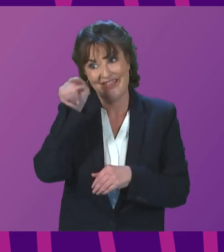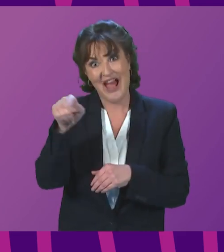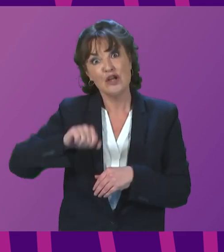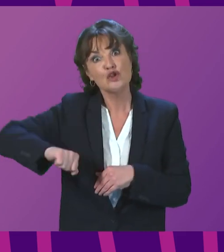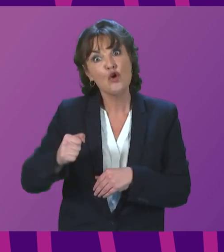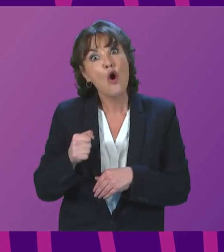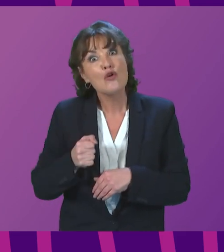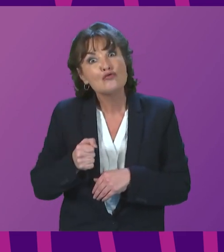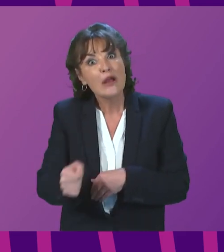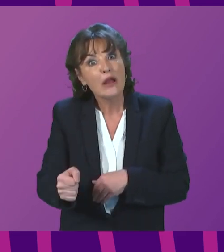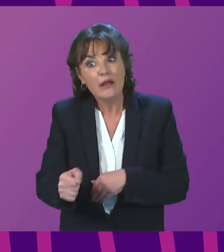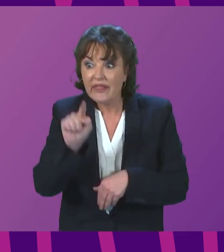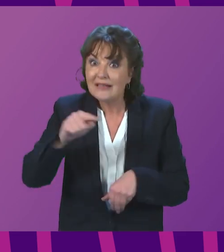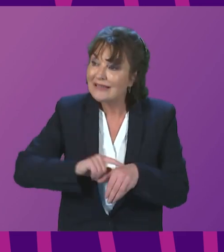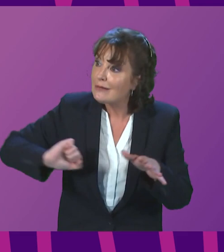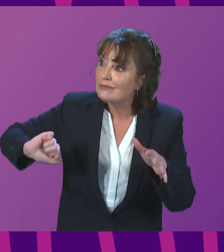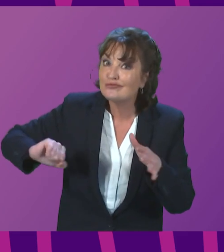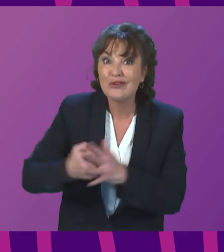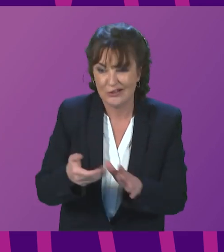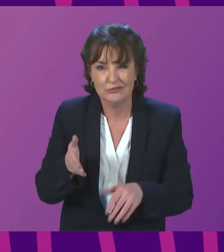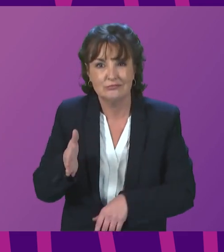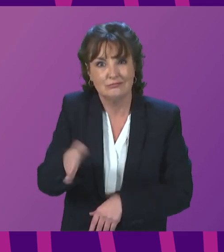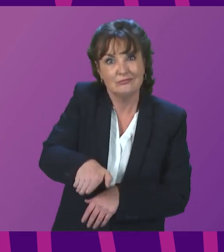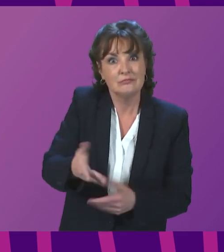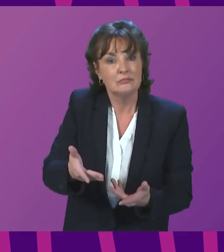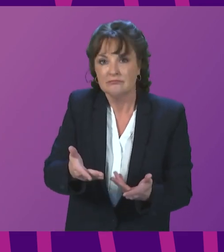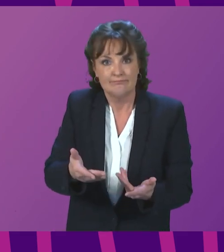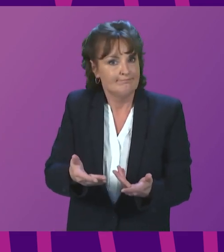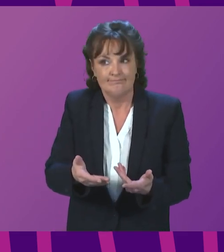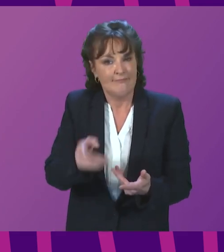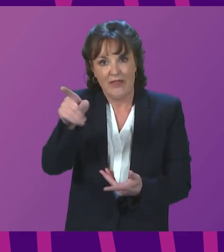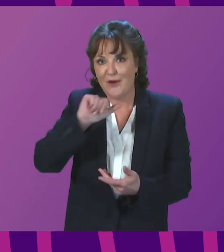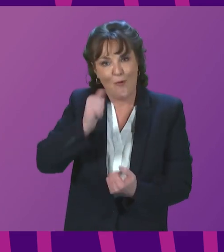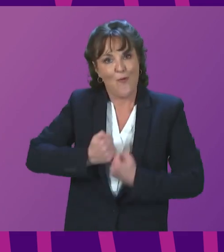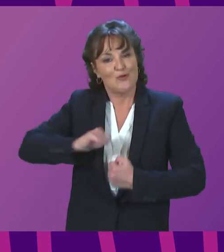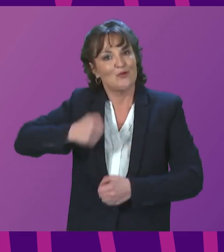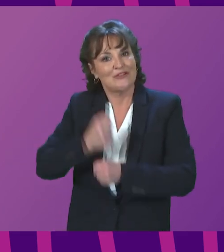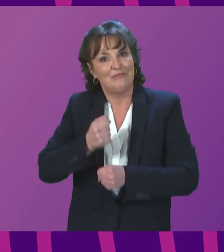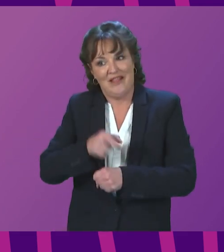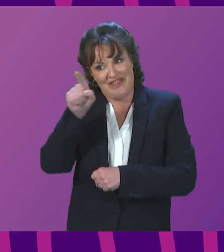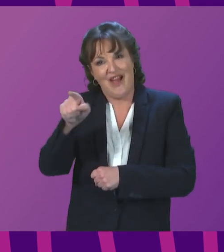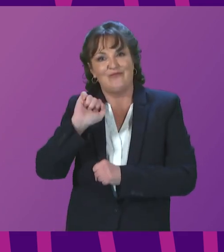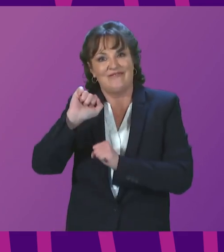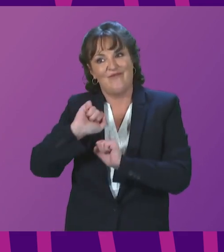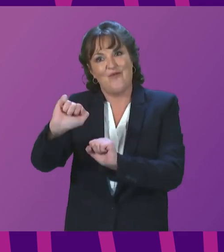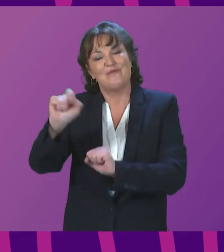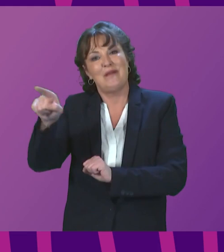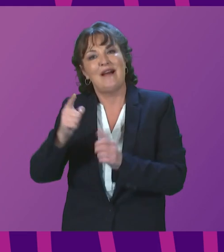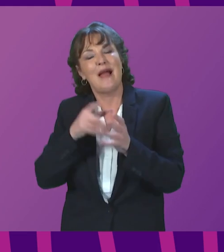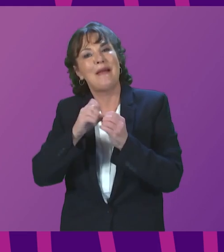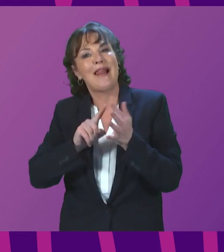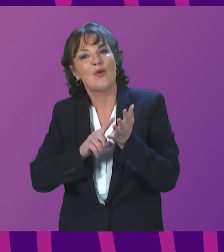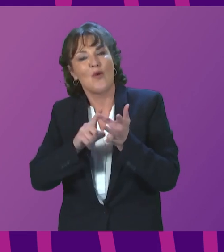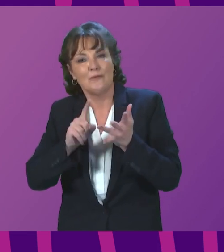crash was not owned by the Scottish Government in the way that it will be in future. I think the final point that it is important to